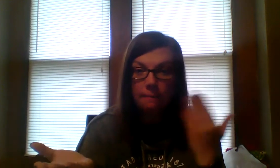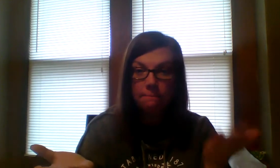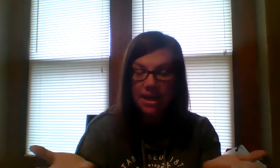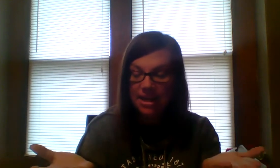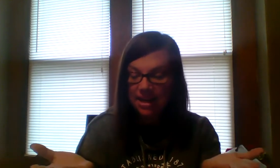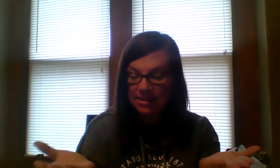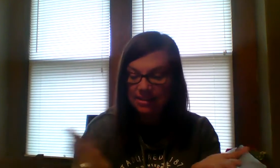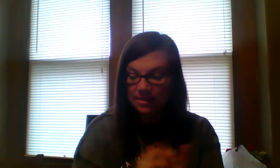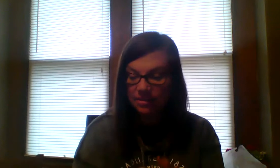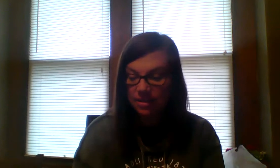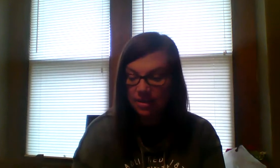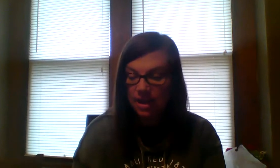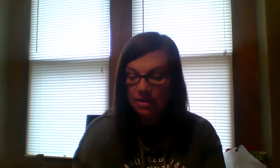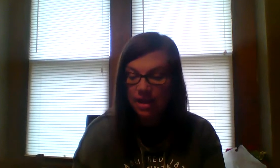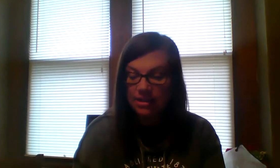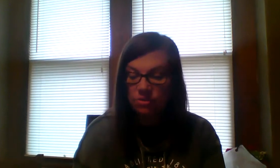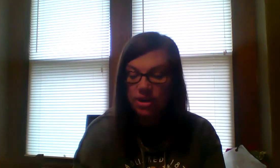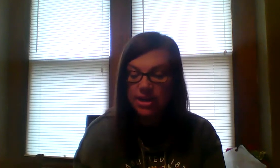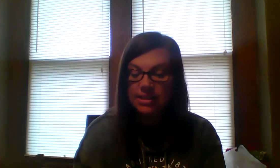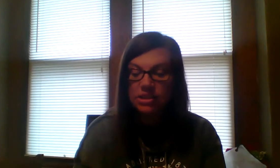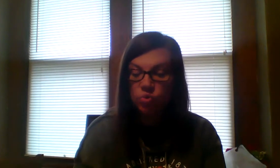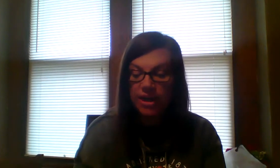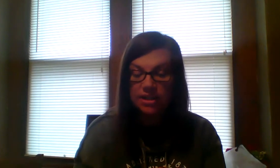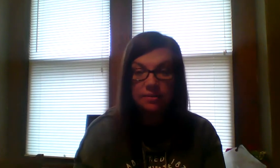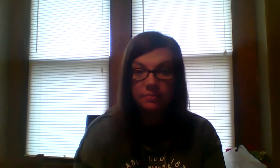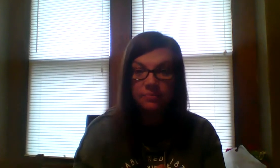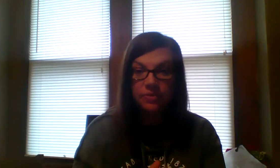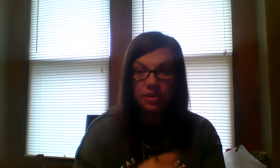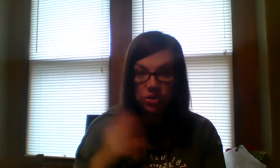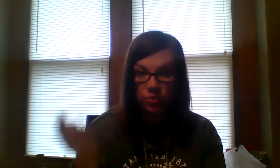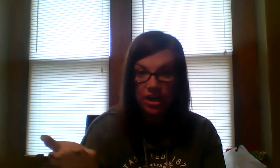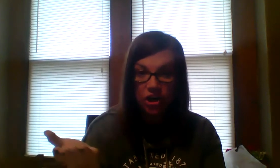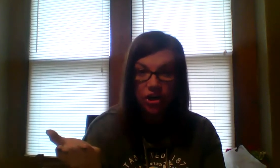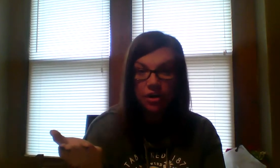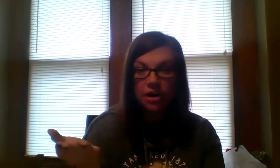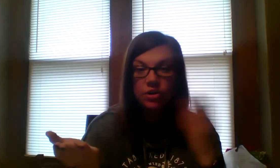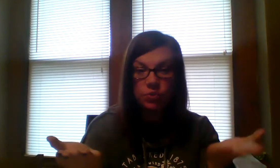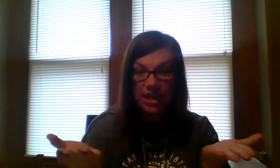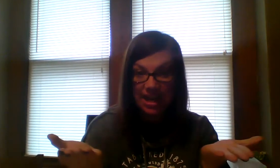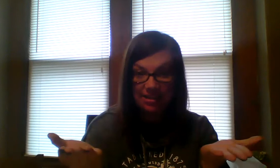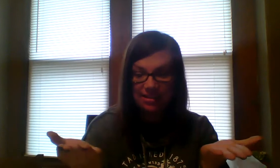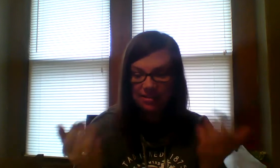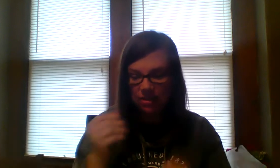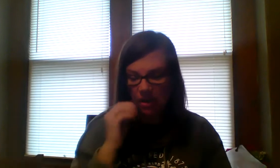meanest. And the last one is sweet, sweeter, sweetest. Good.